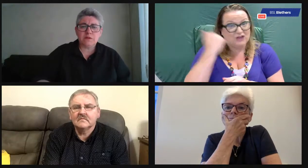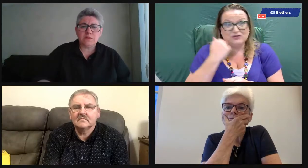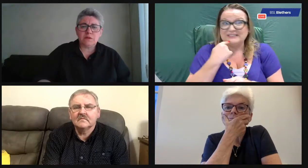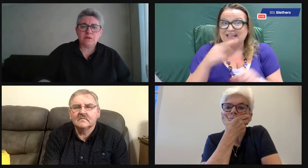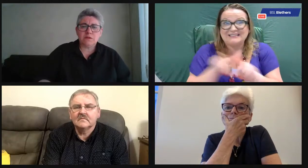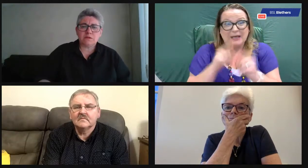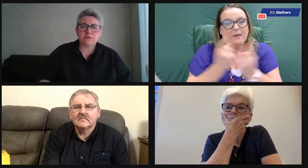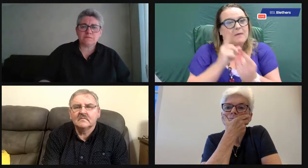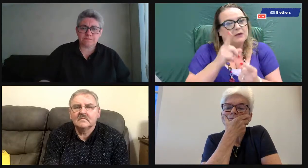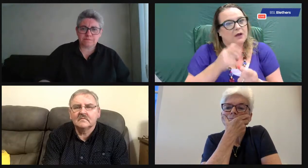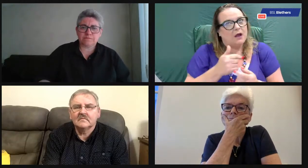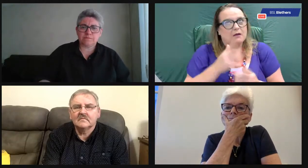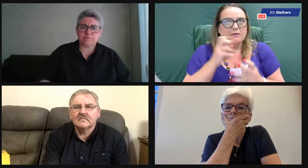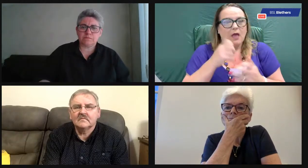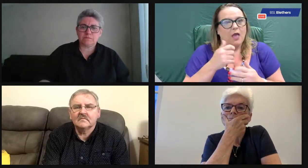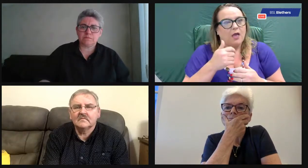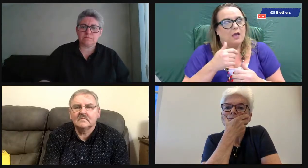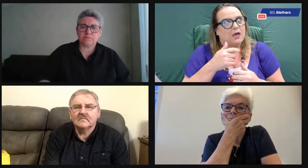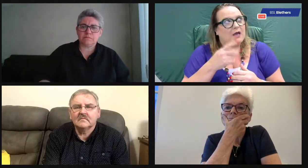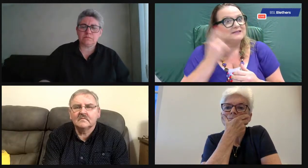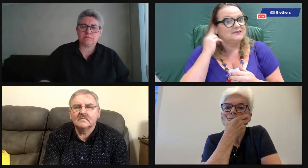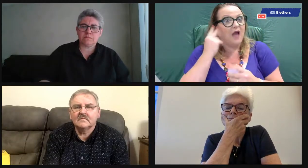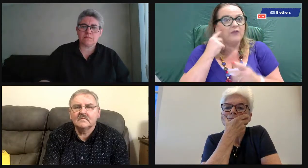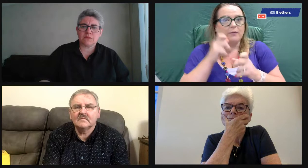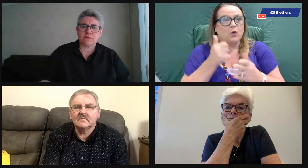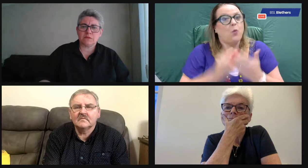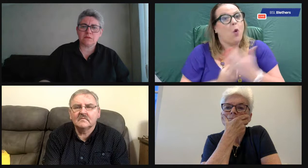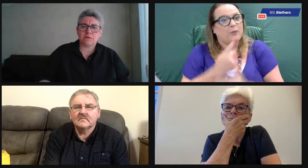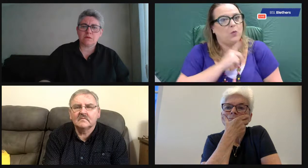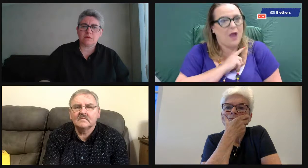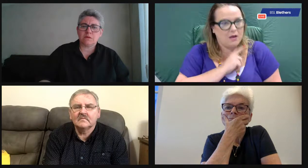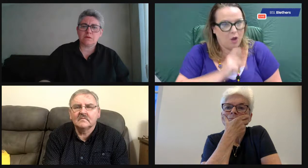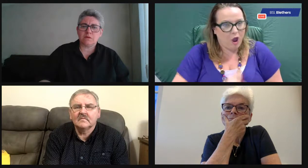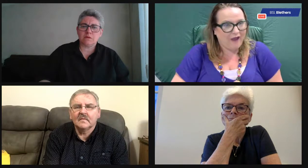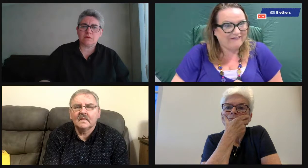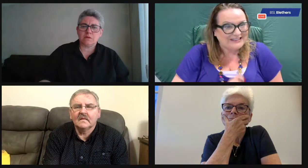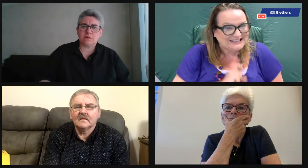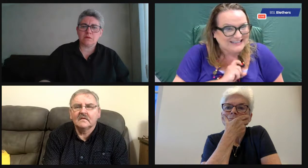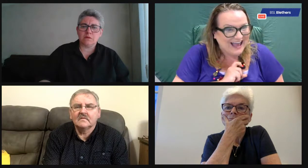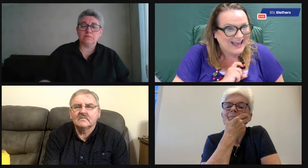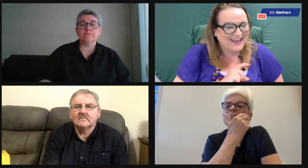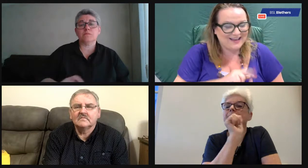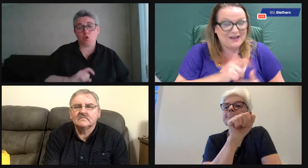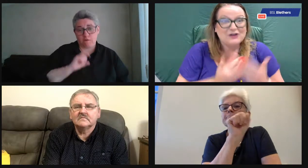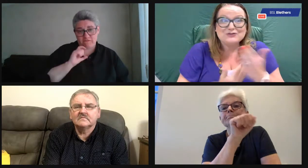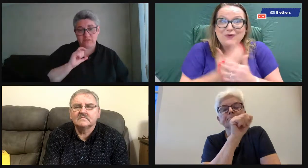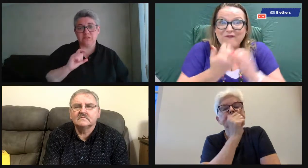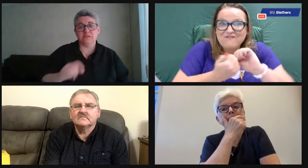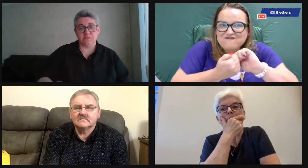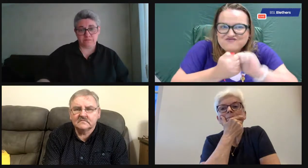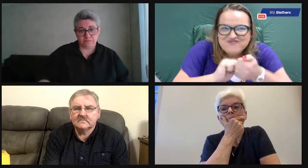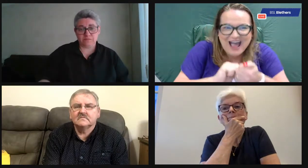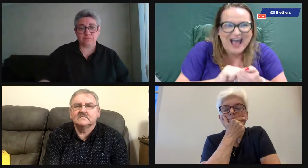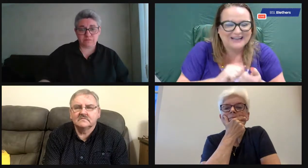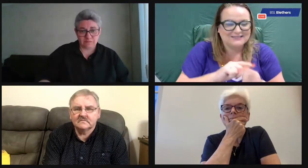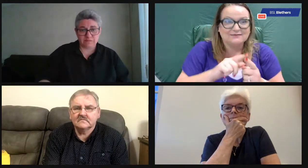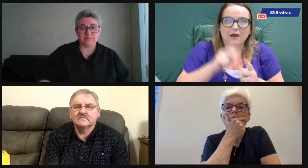like to add to that? Well, I agree totally with Lillian. But I also think it's an opportunity to develop